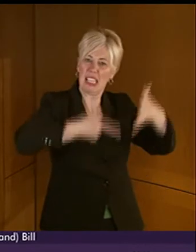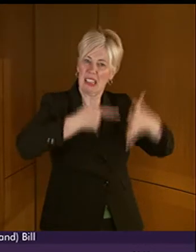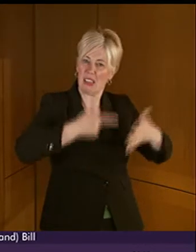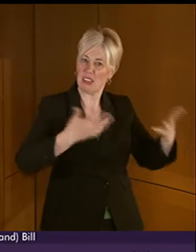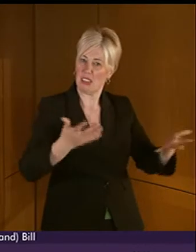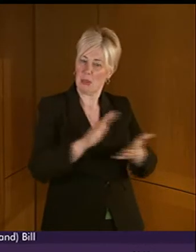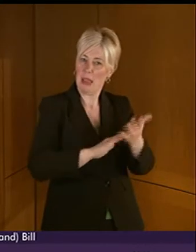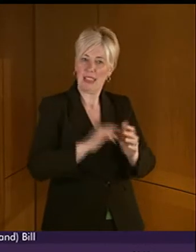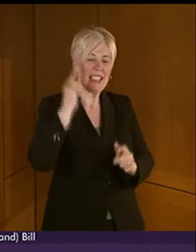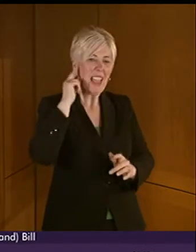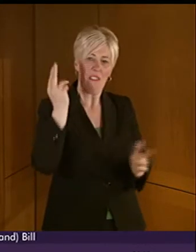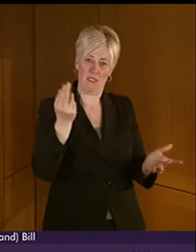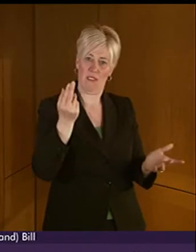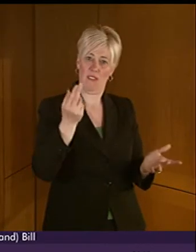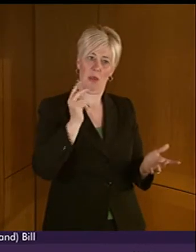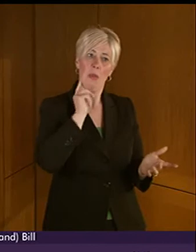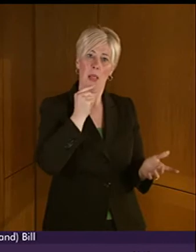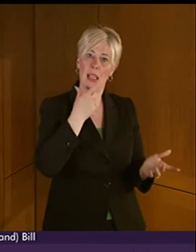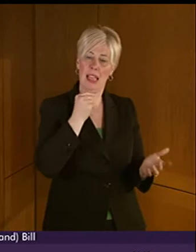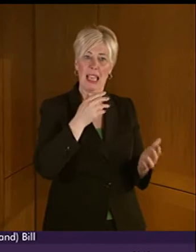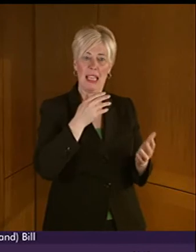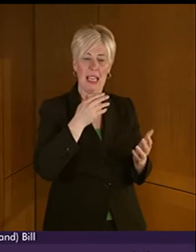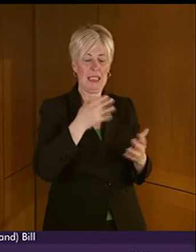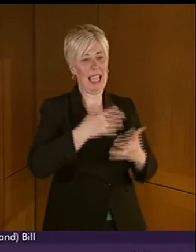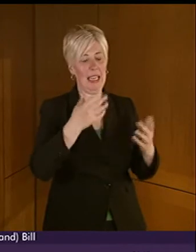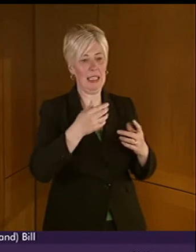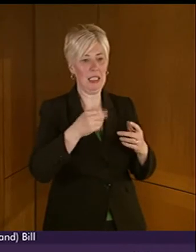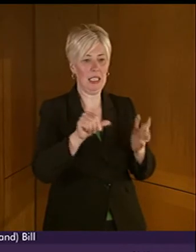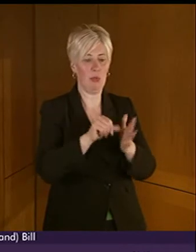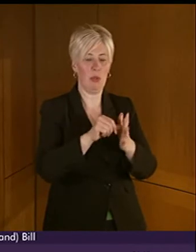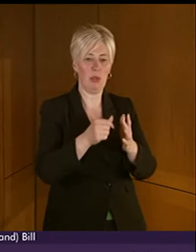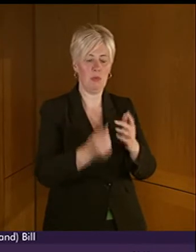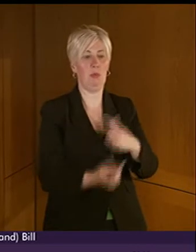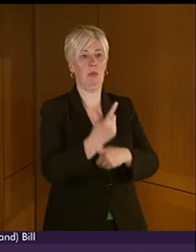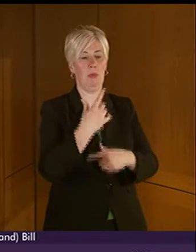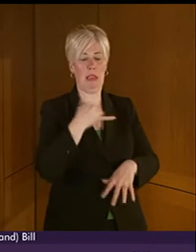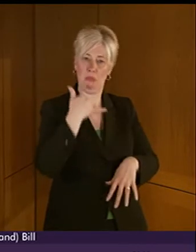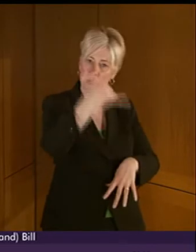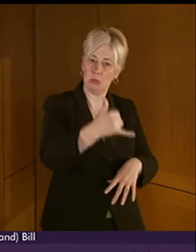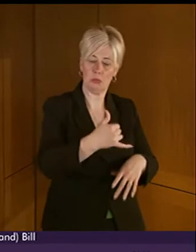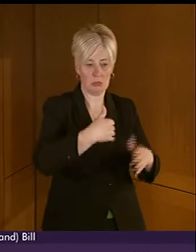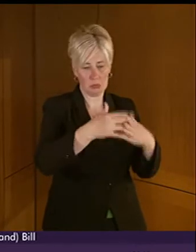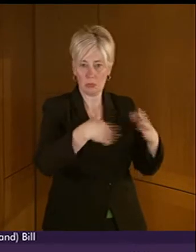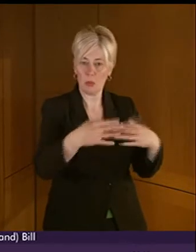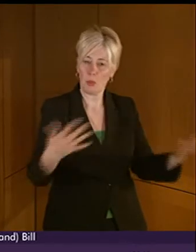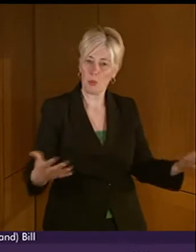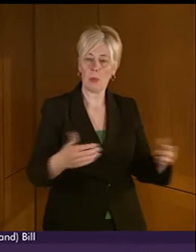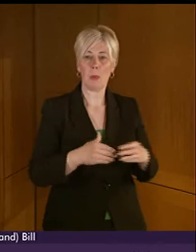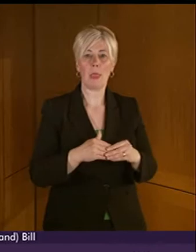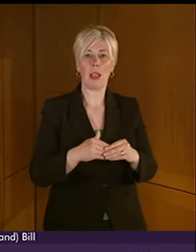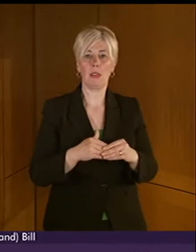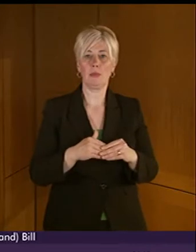citizens can deal effectively with the challenges posed to them. As it is, programmes,